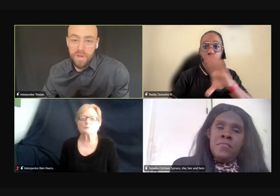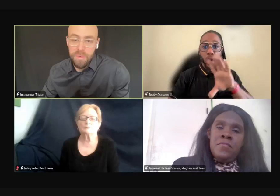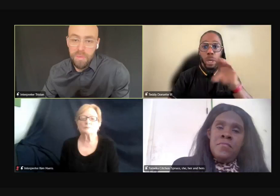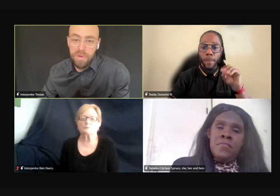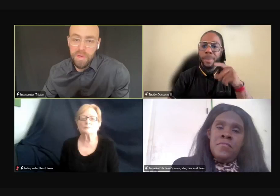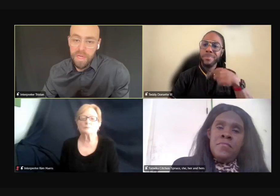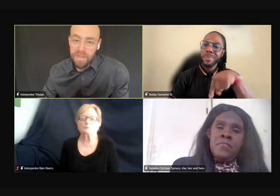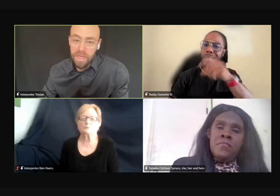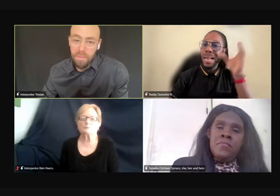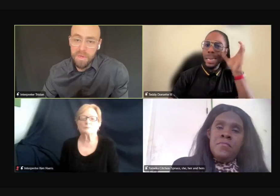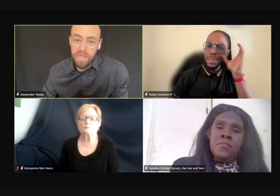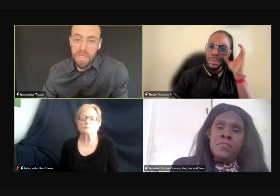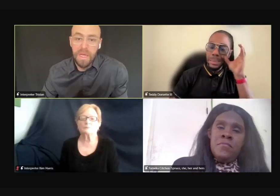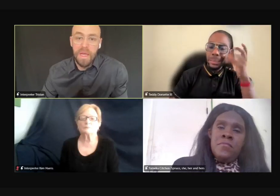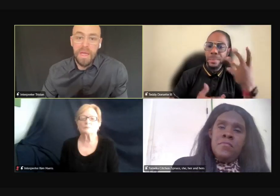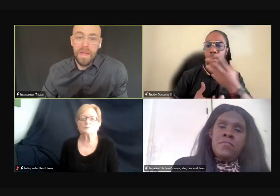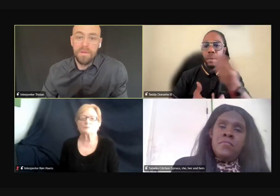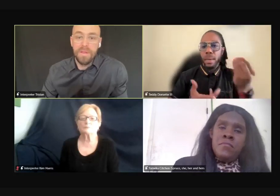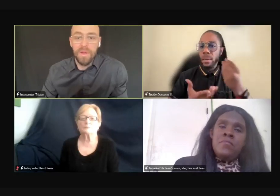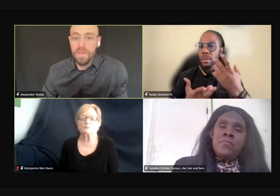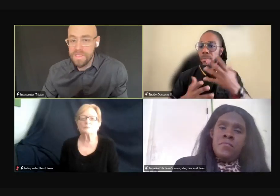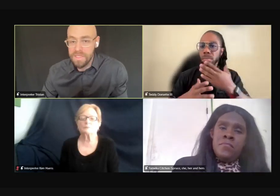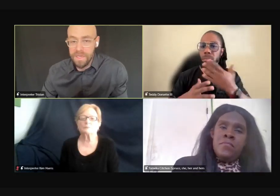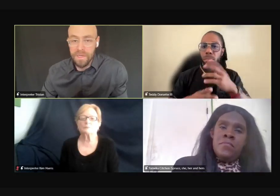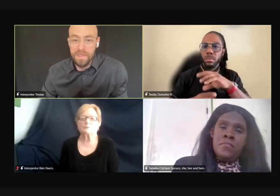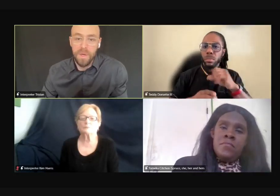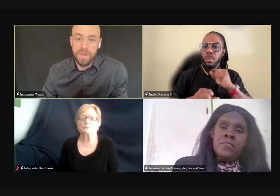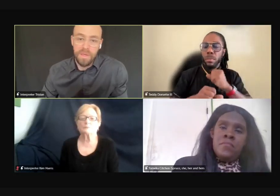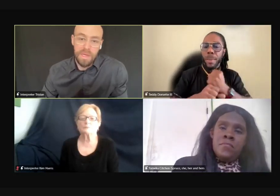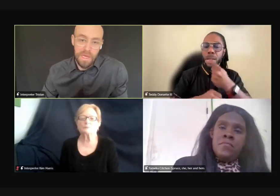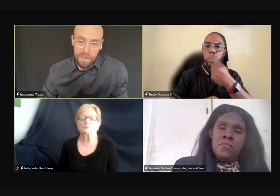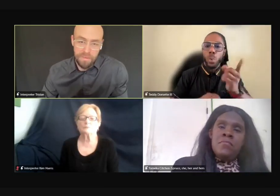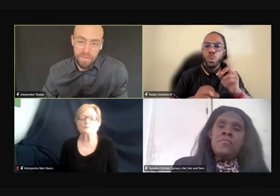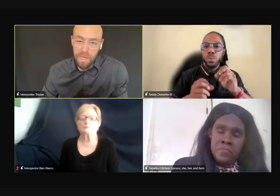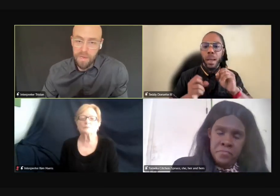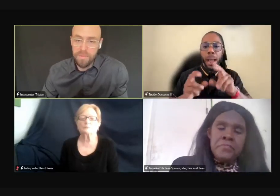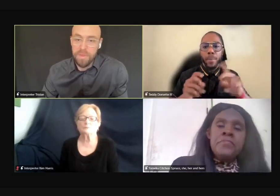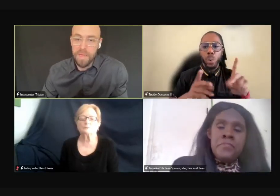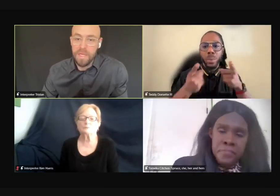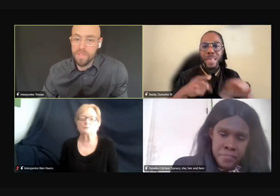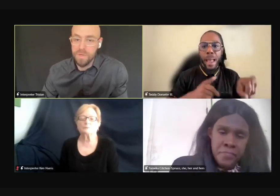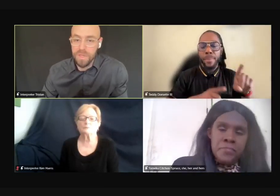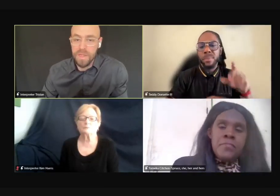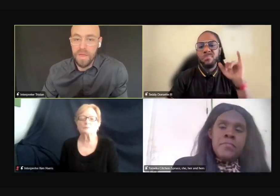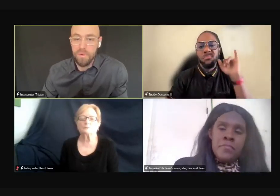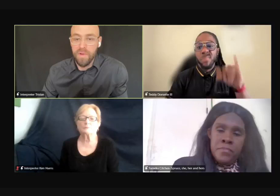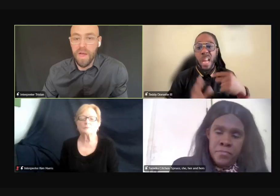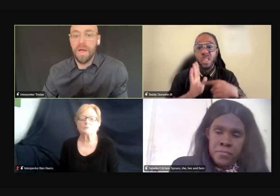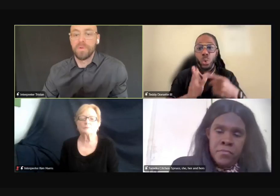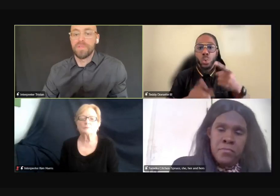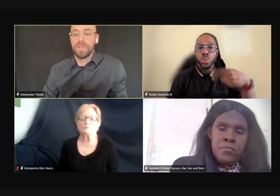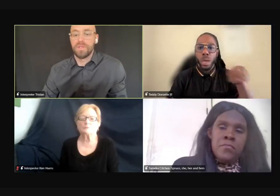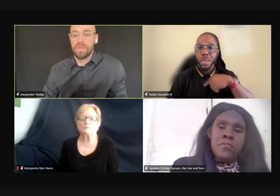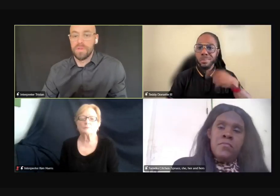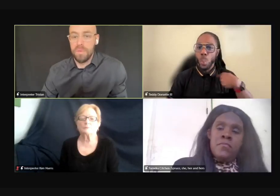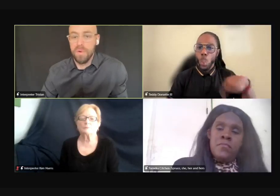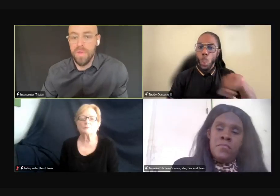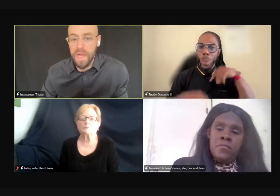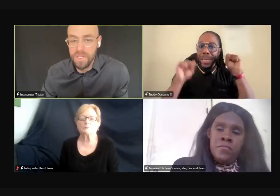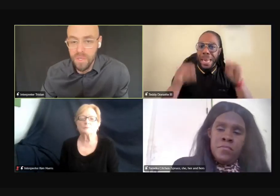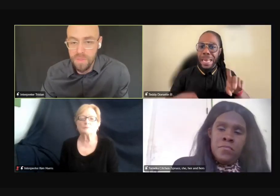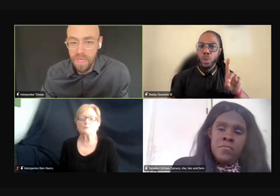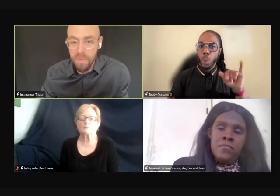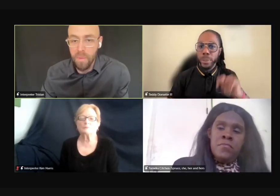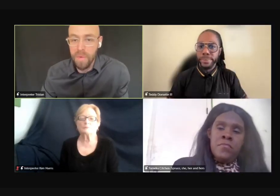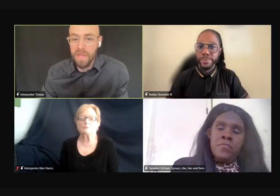deaf, hard of hearing people in the company and they're listening to what they need, um, to making sure that they provide opportunities to those